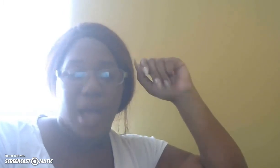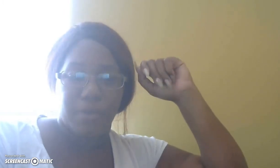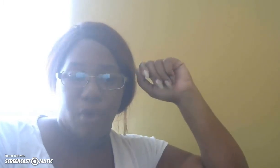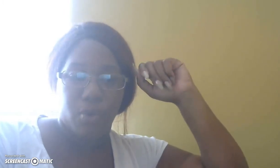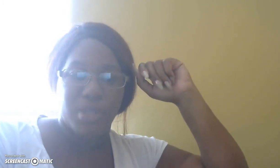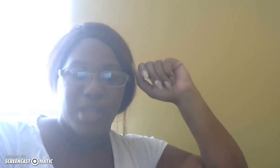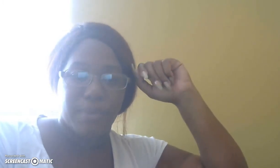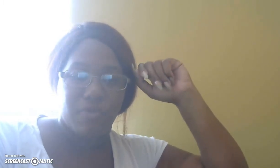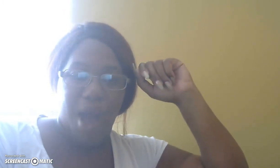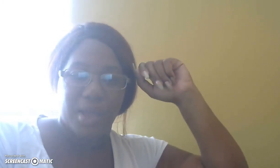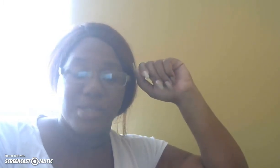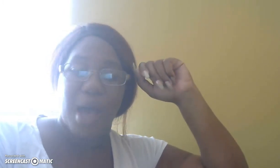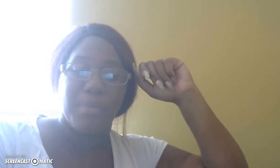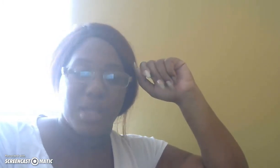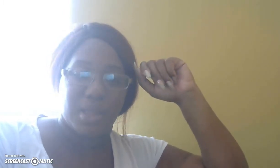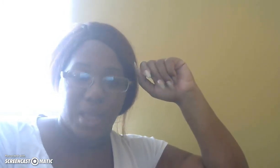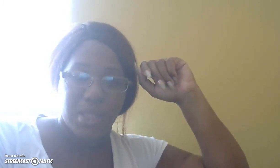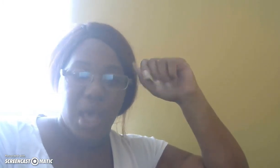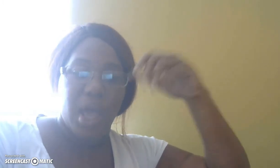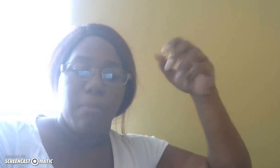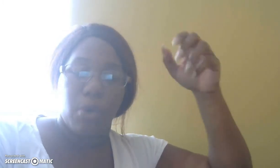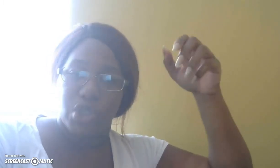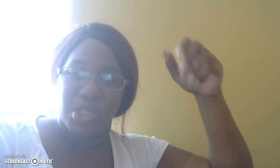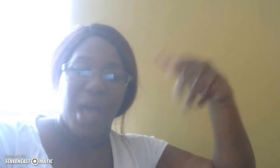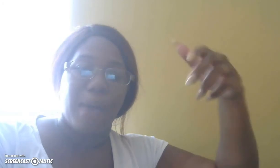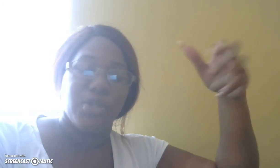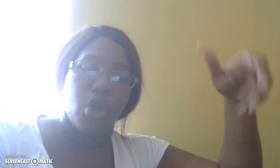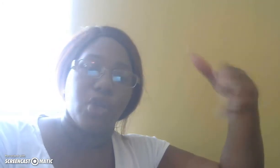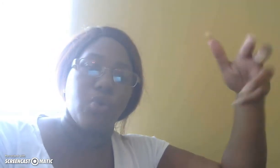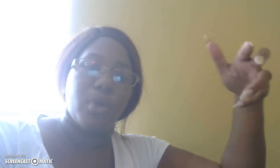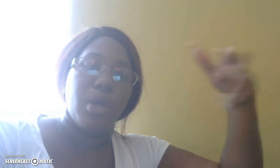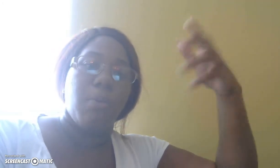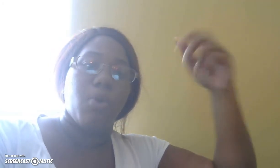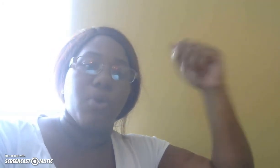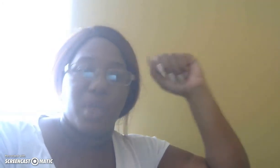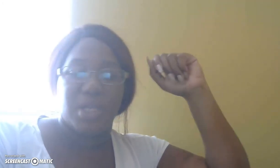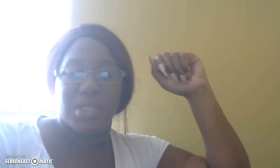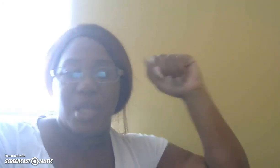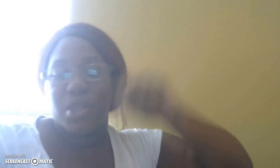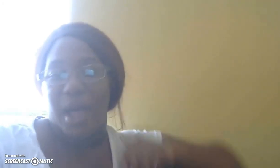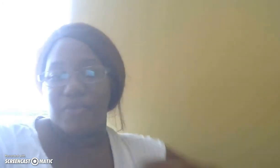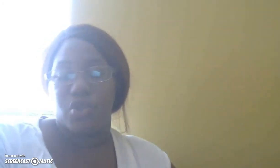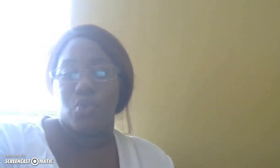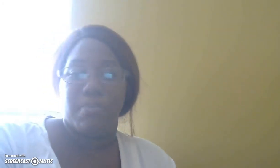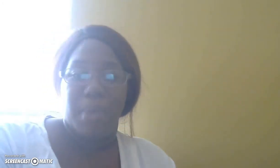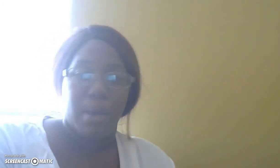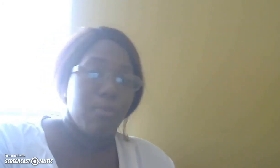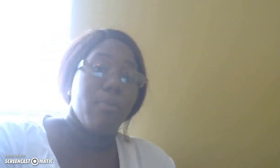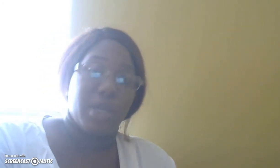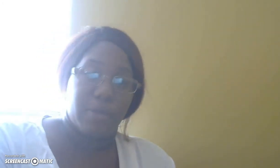time to roll it's time to rock it's time to get things in motion it's time to start doing more things in your life so that you can make more money